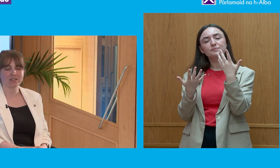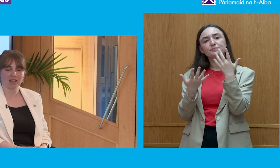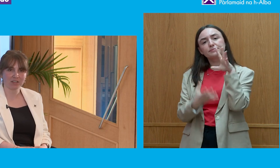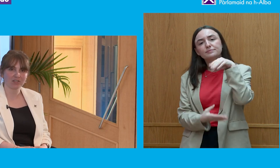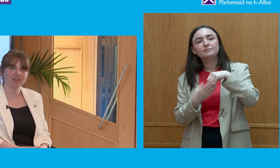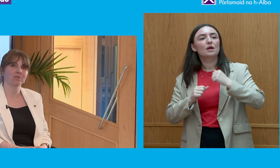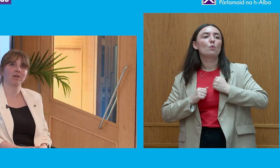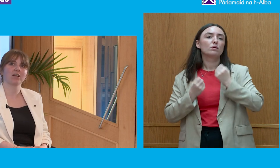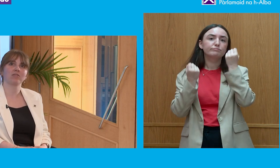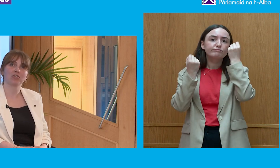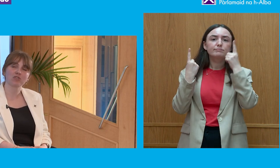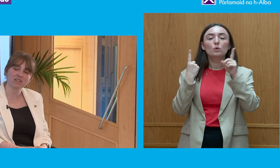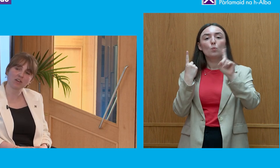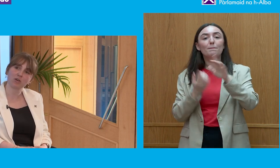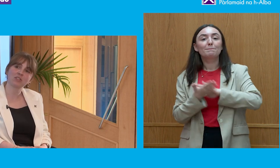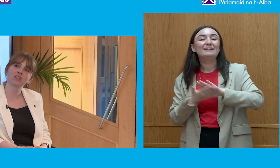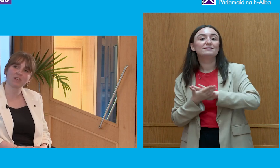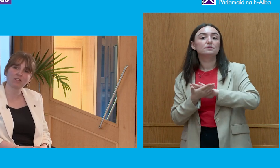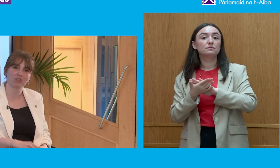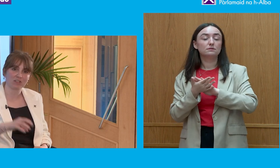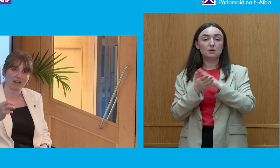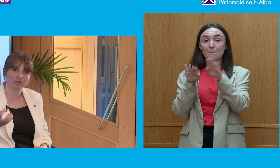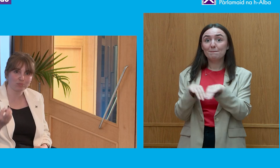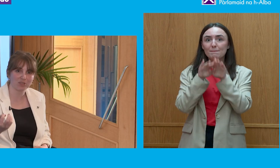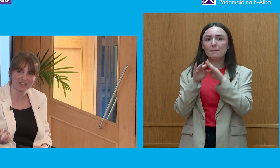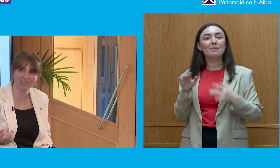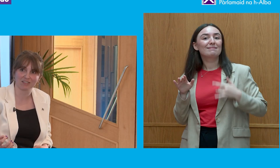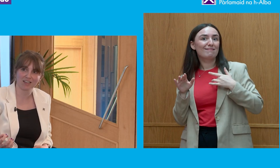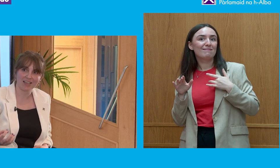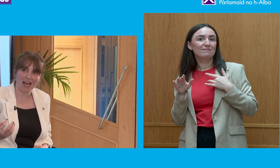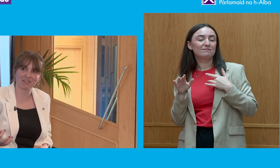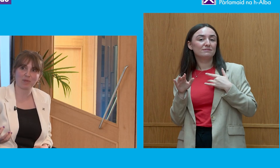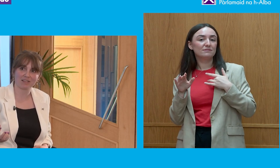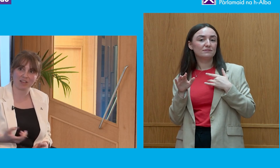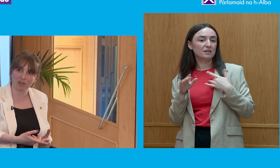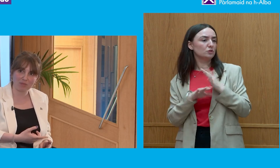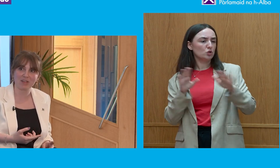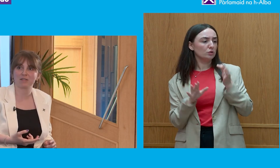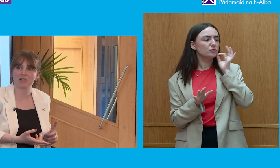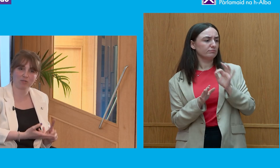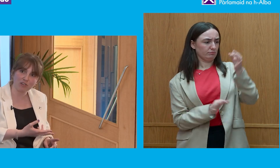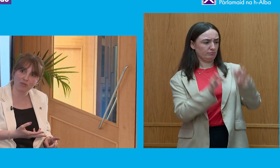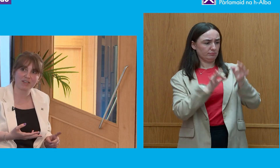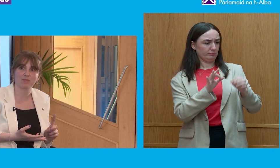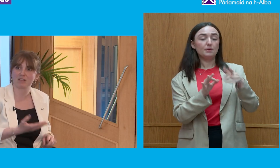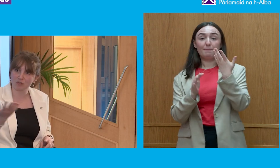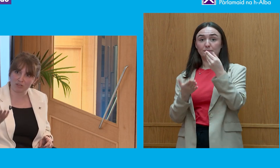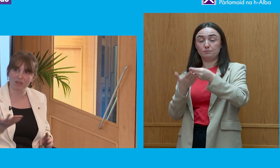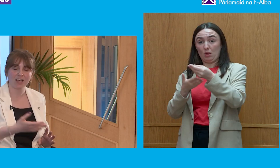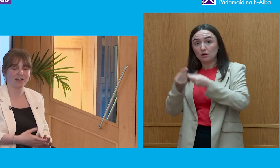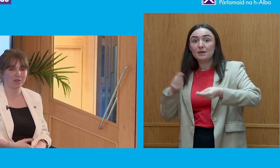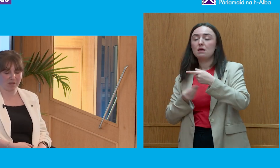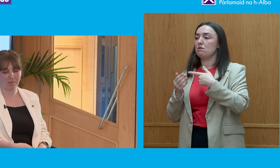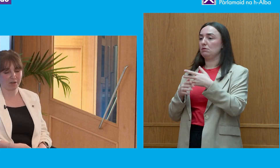understanding of standards in public life and our trust in our politicians. It's not just actual political aspects that economy plays a part, culture plays a part,